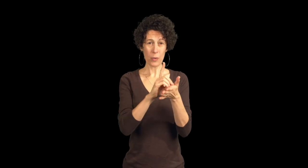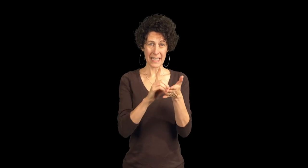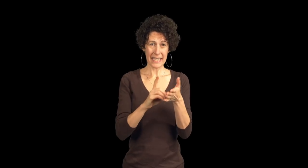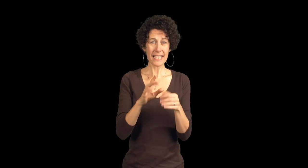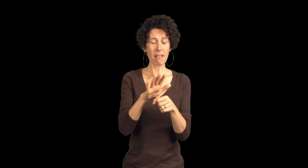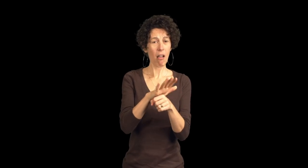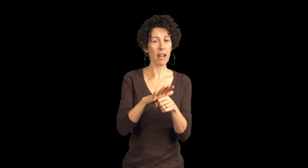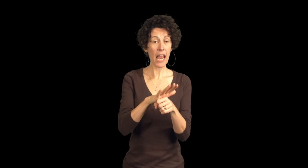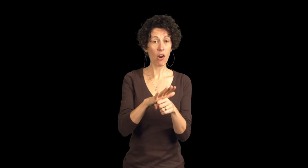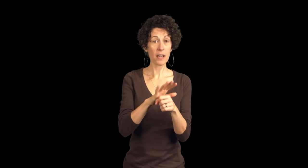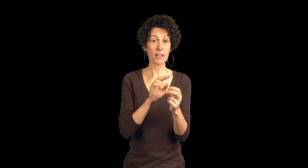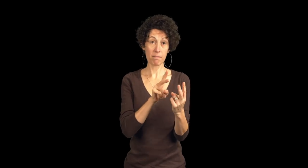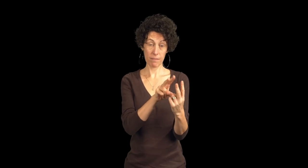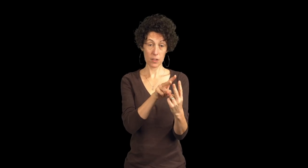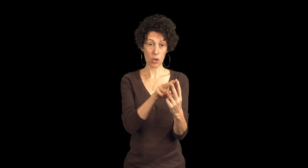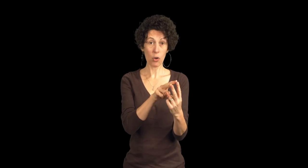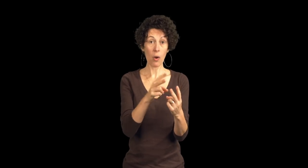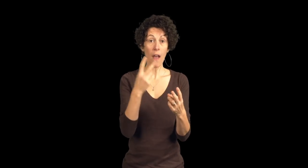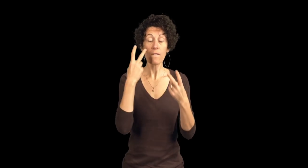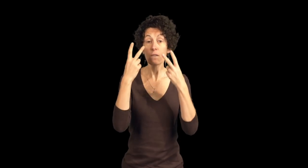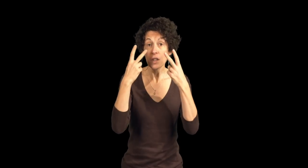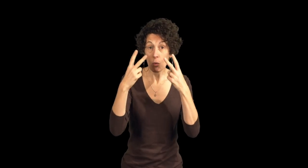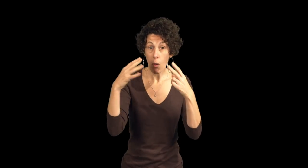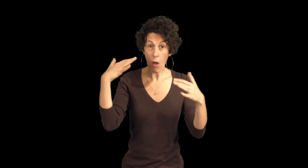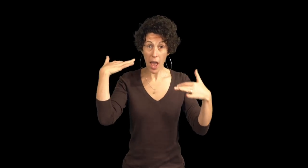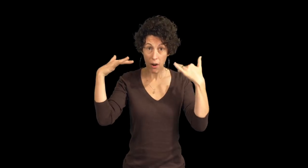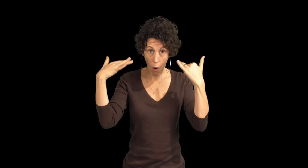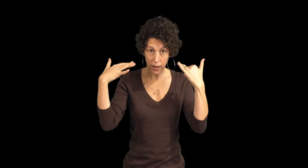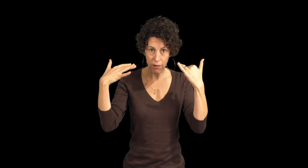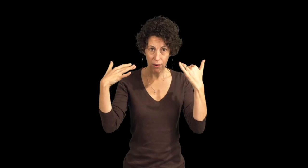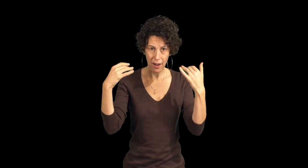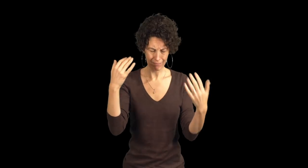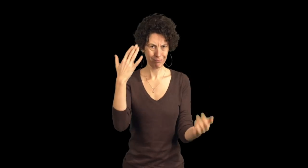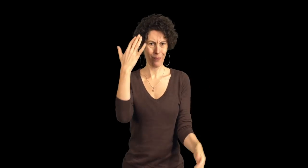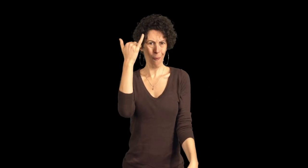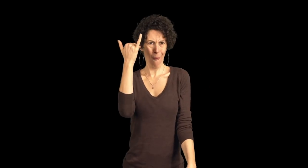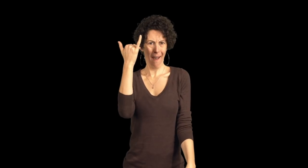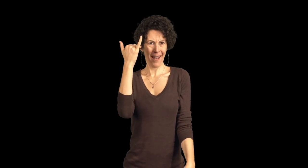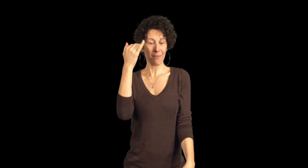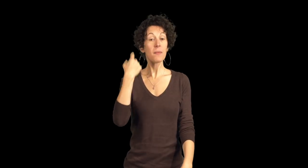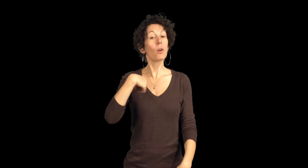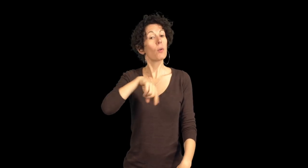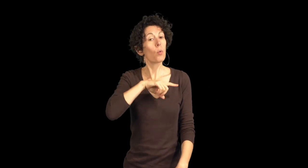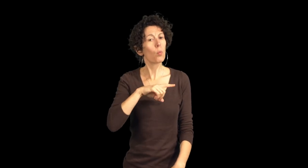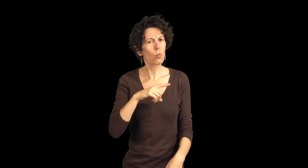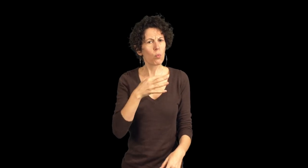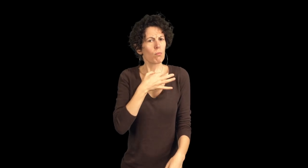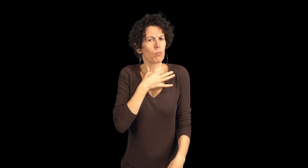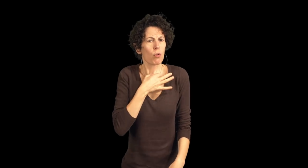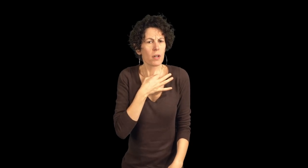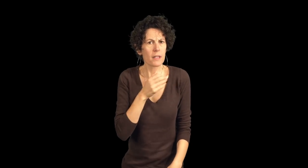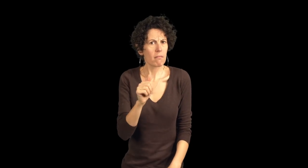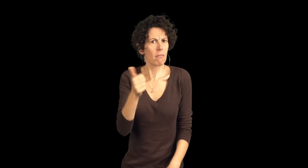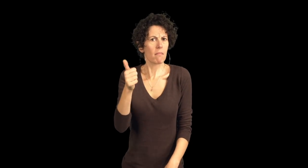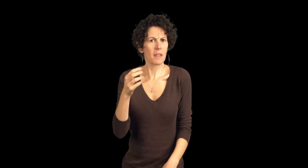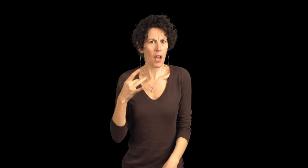two design areas, visual and auditory. We were curious about how the other